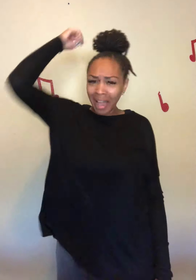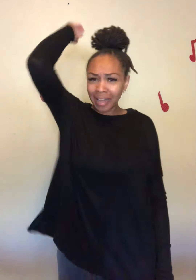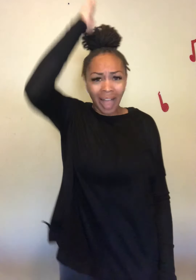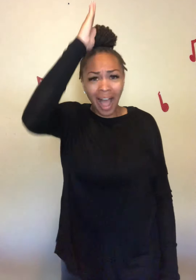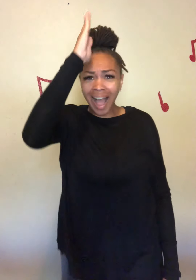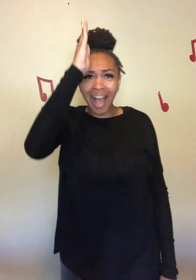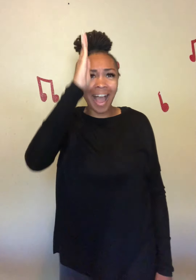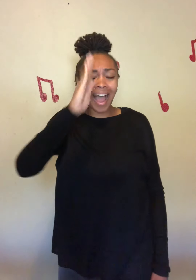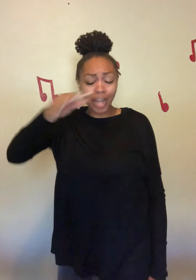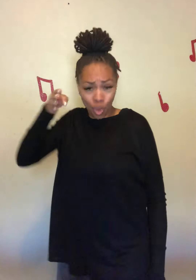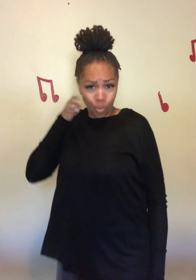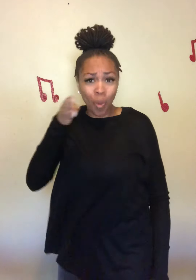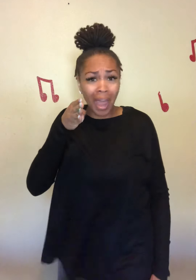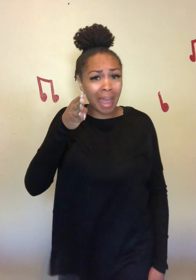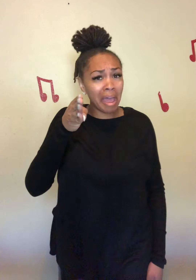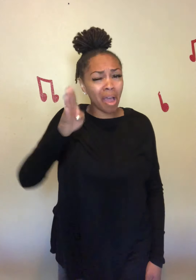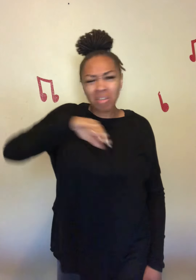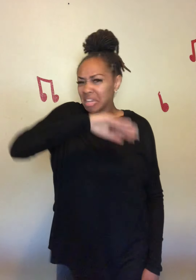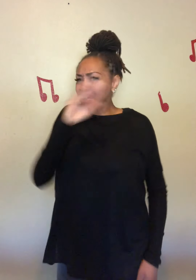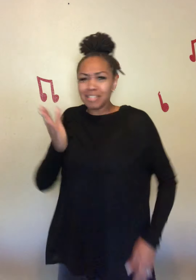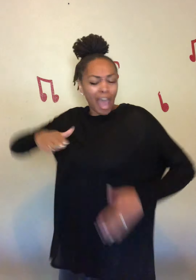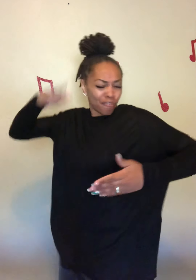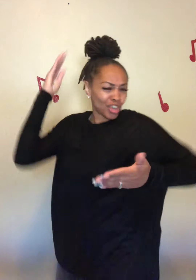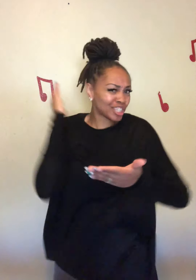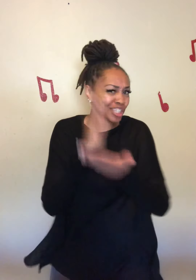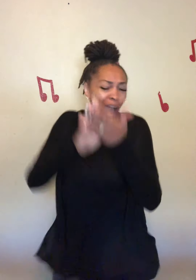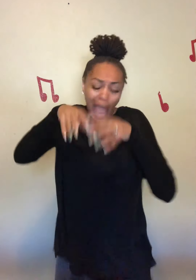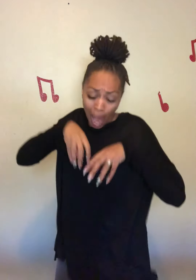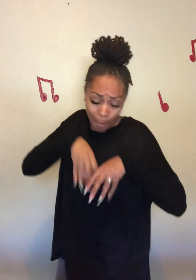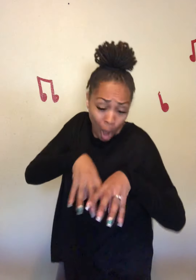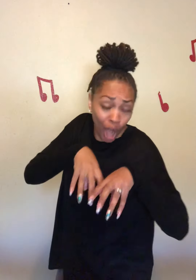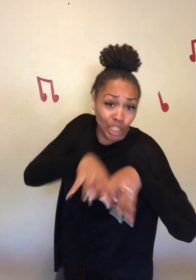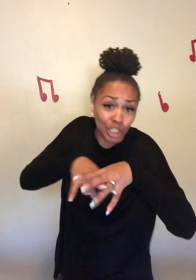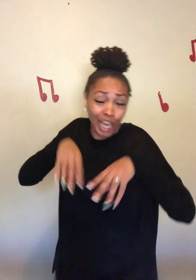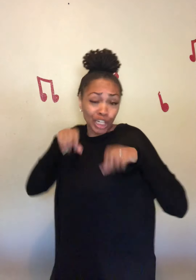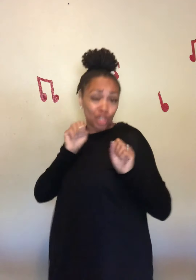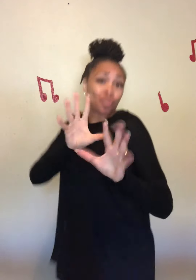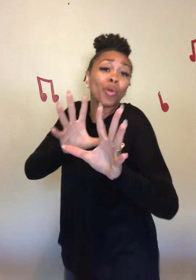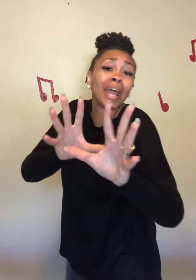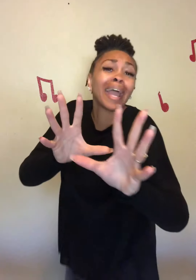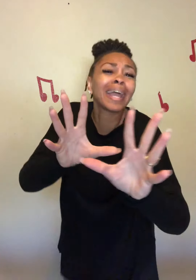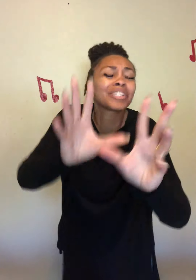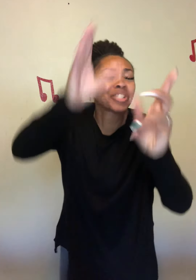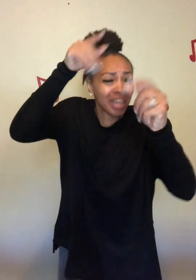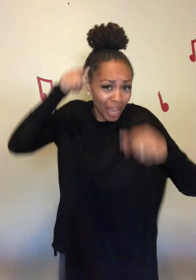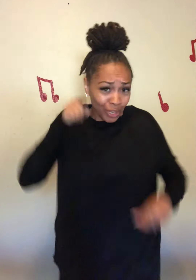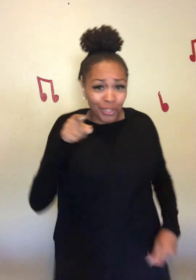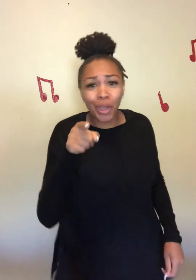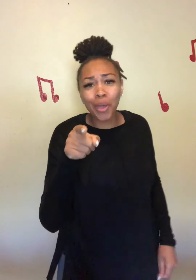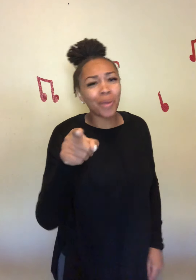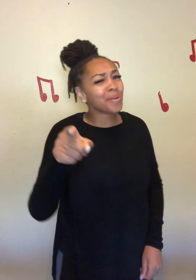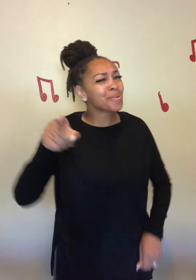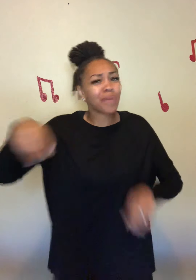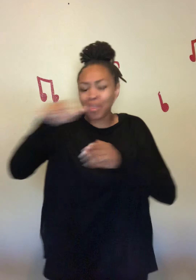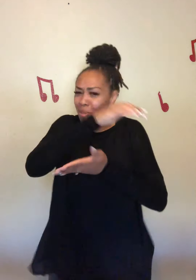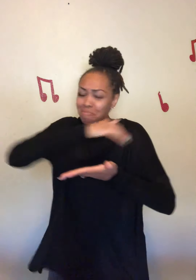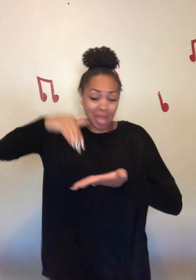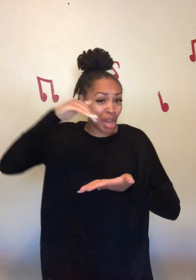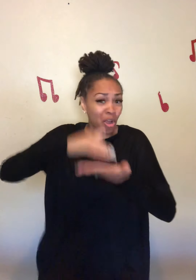I will never stop marching To reach you in the middle